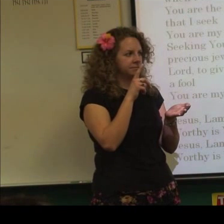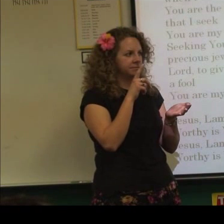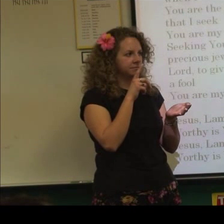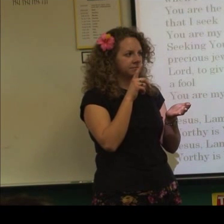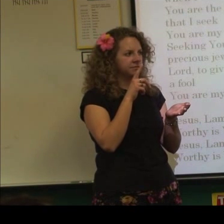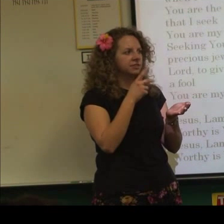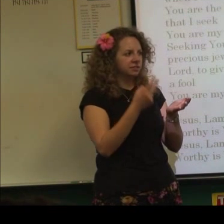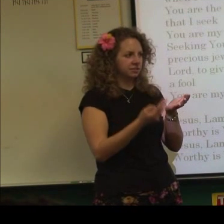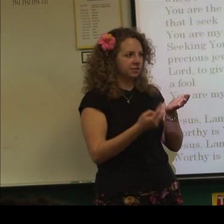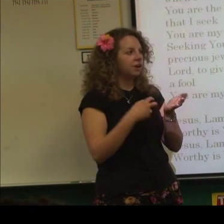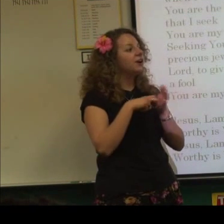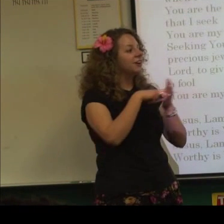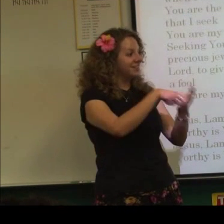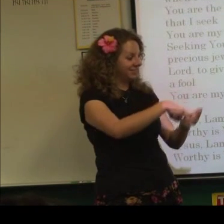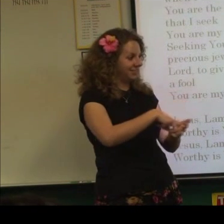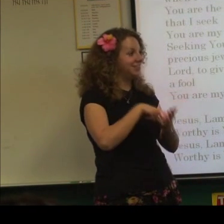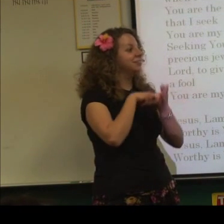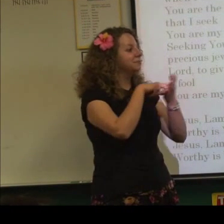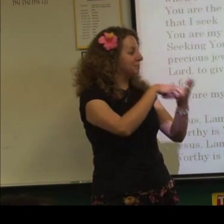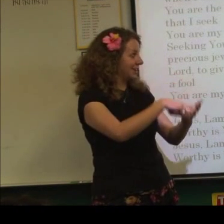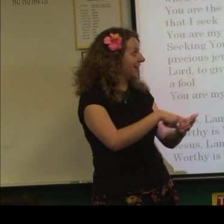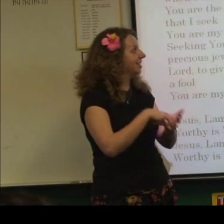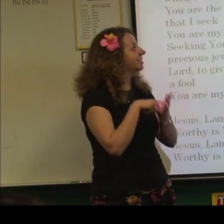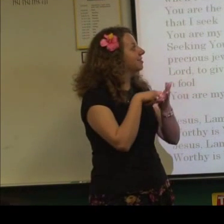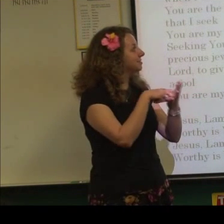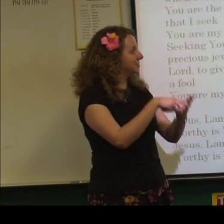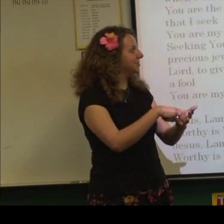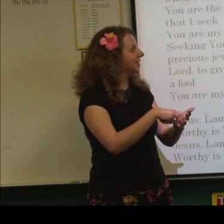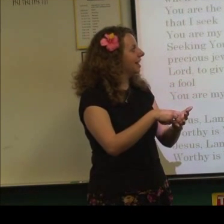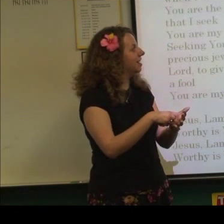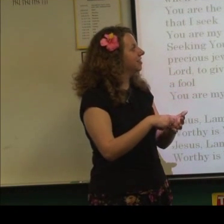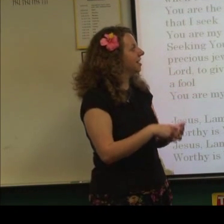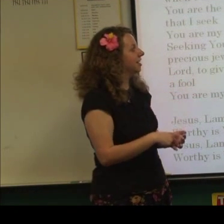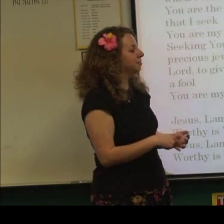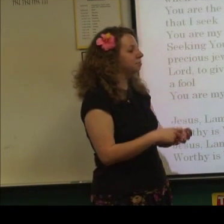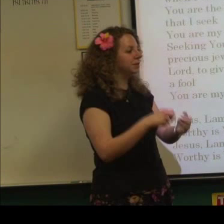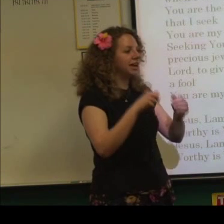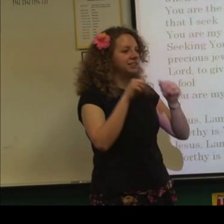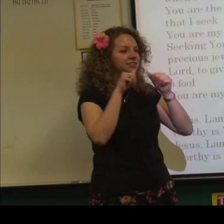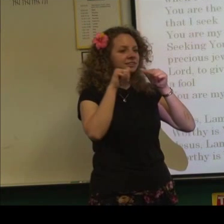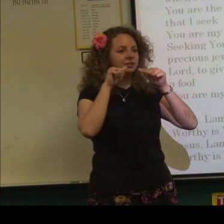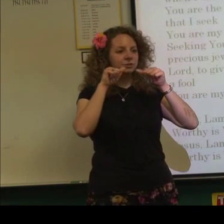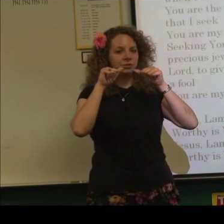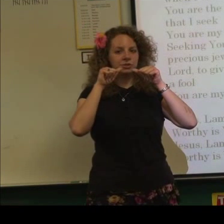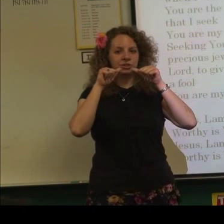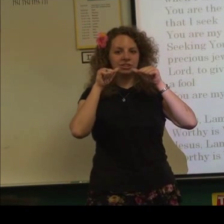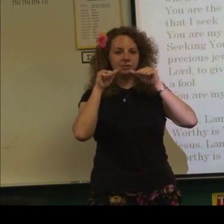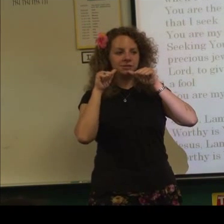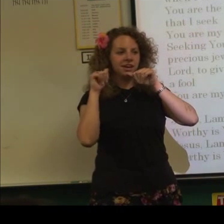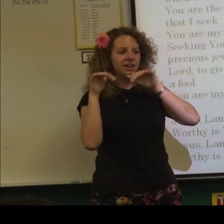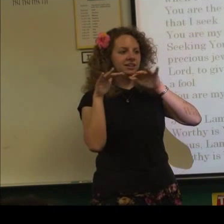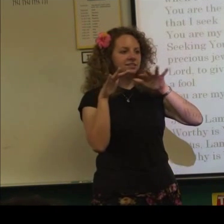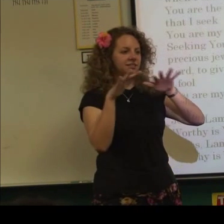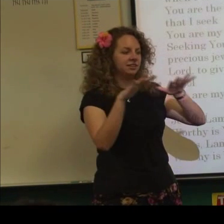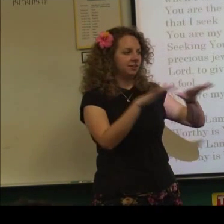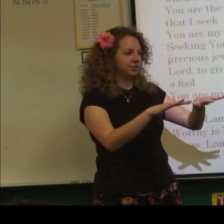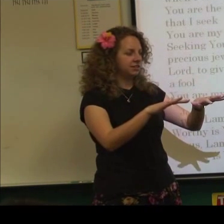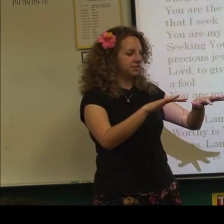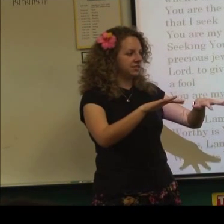I did the kneel, probably one that Okay. So the kneeling and praying. I like that one too. Okay. And then bless. So it starts here with A's. Goes out to the